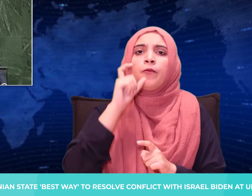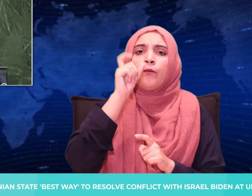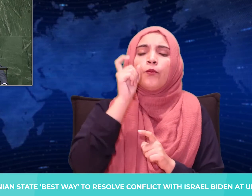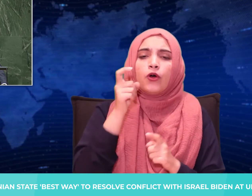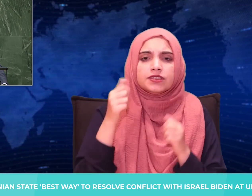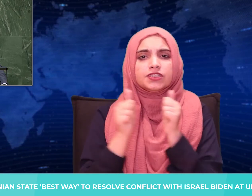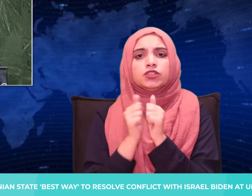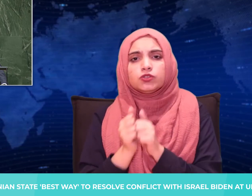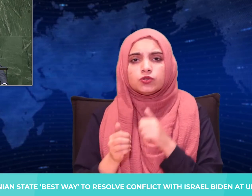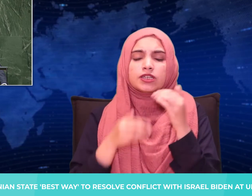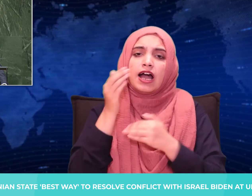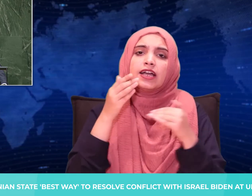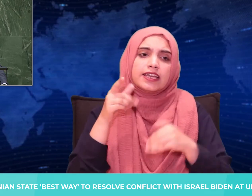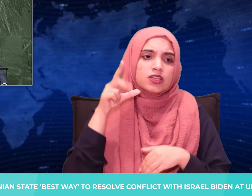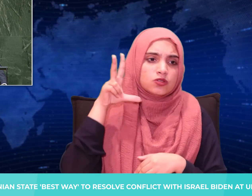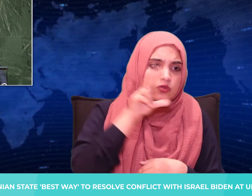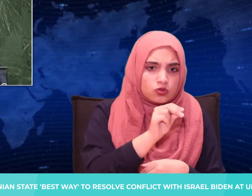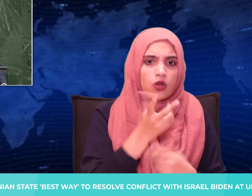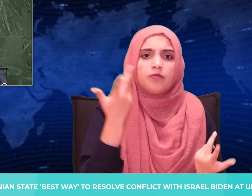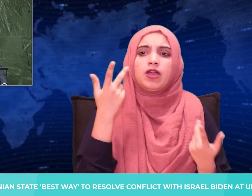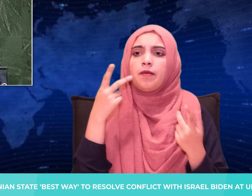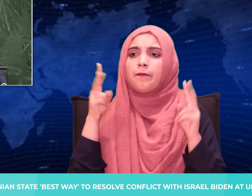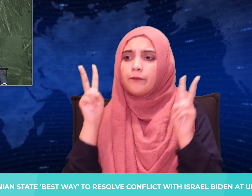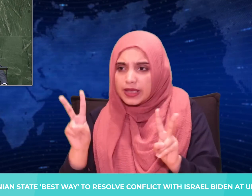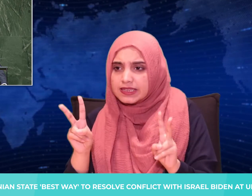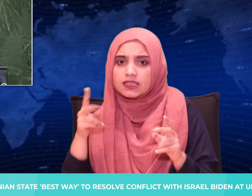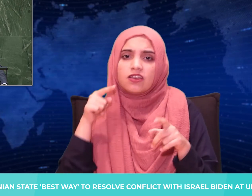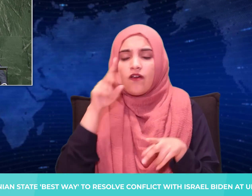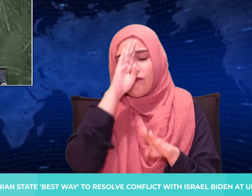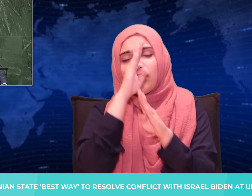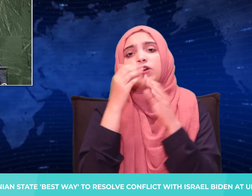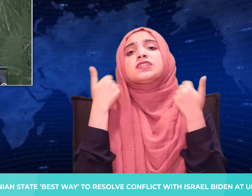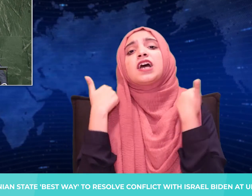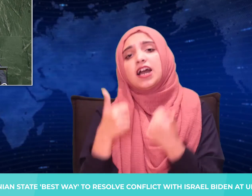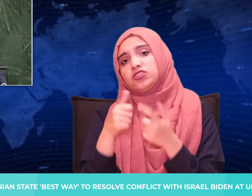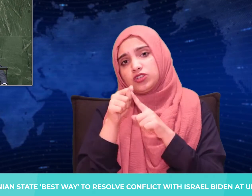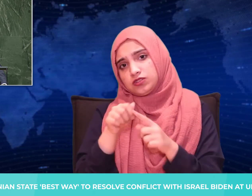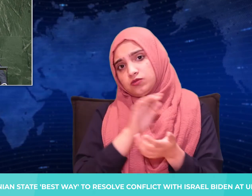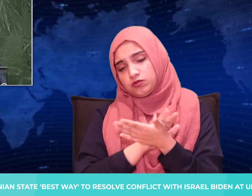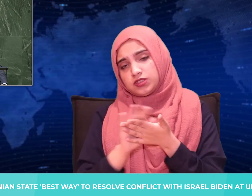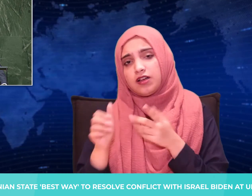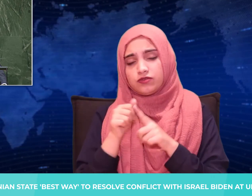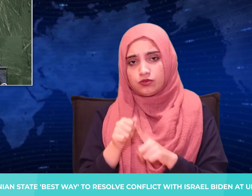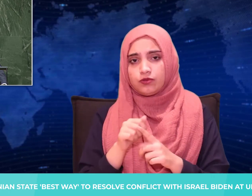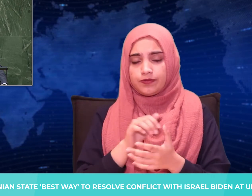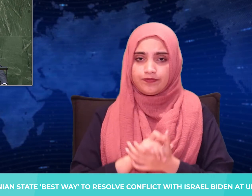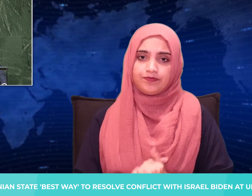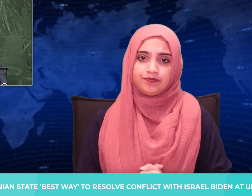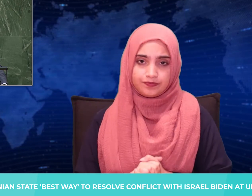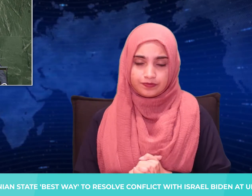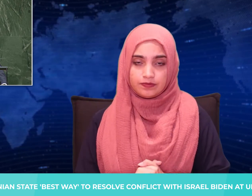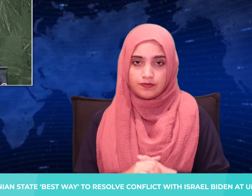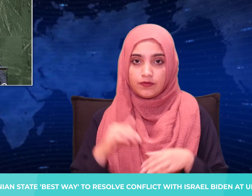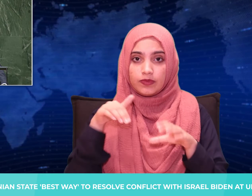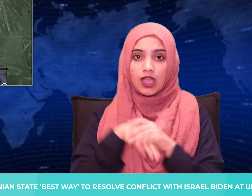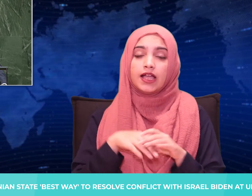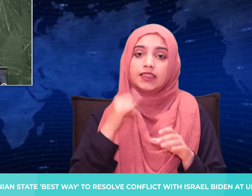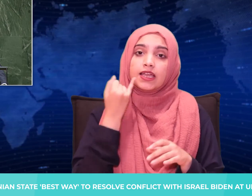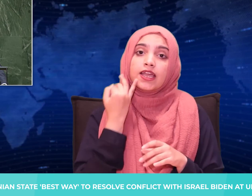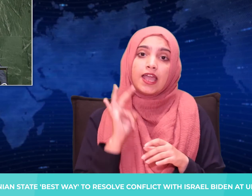of artificial intelligence, and ultimately two different military and geopolitical strategies, Guterres